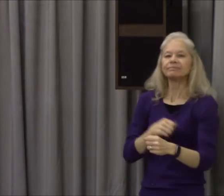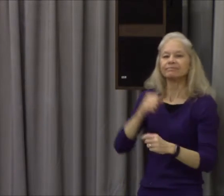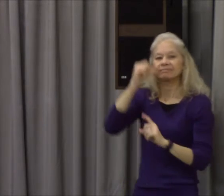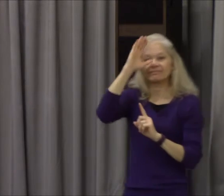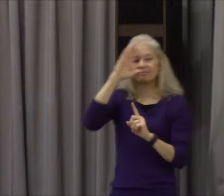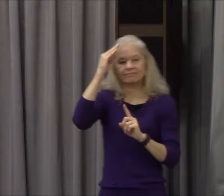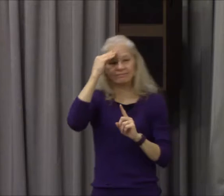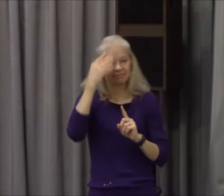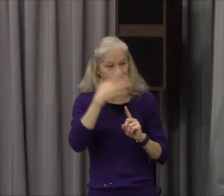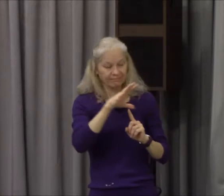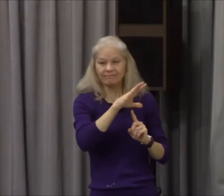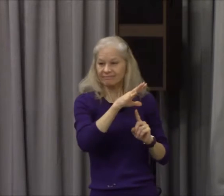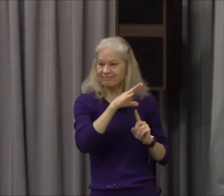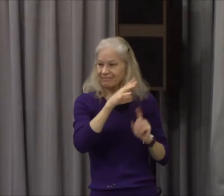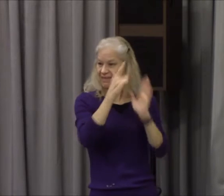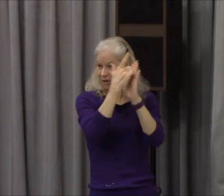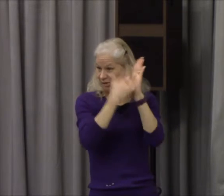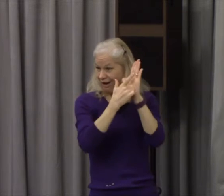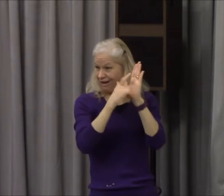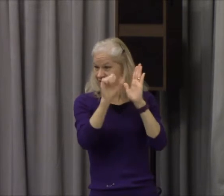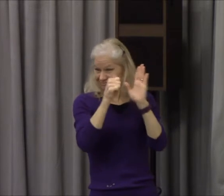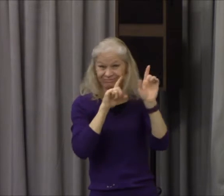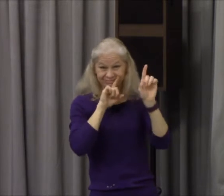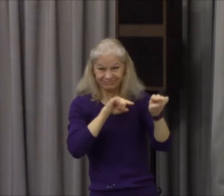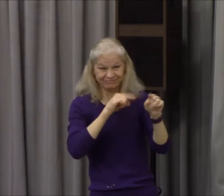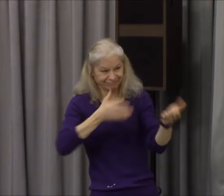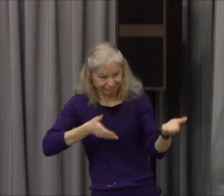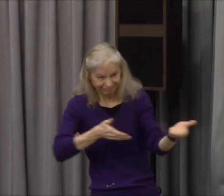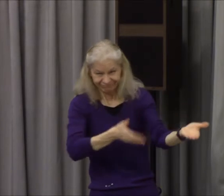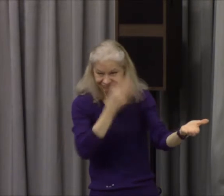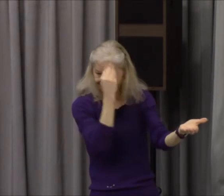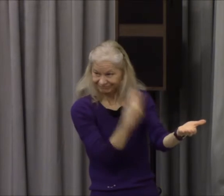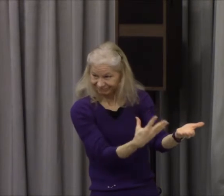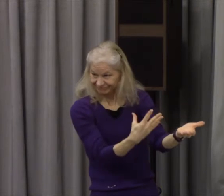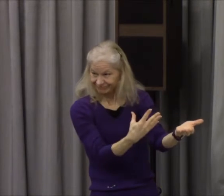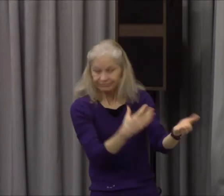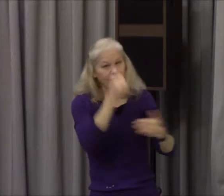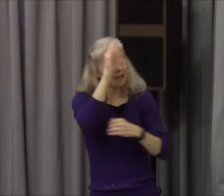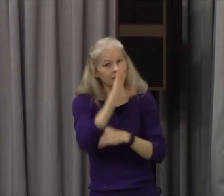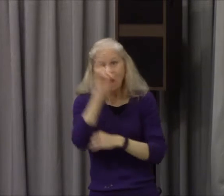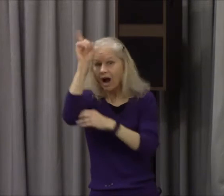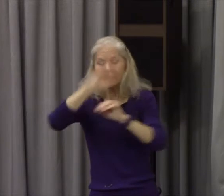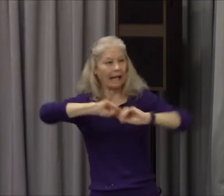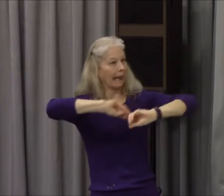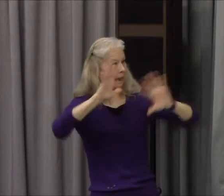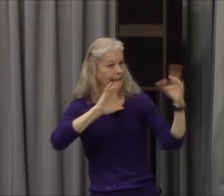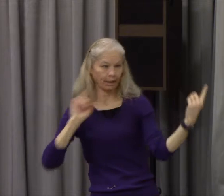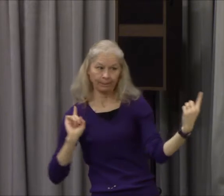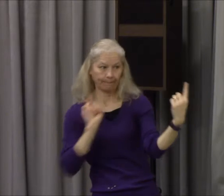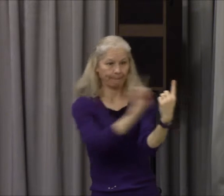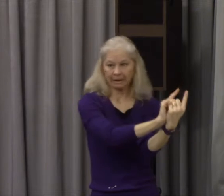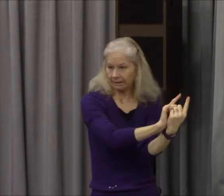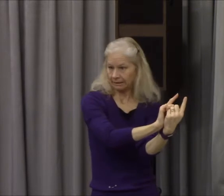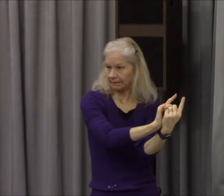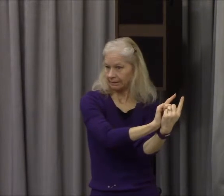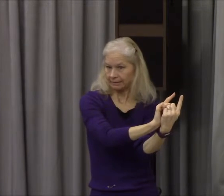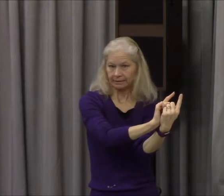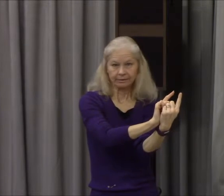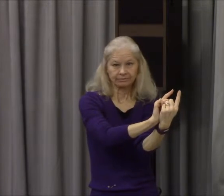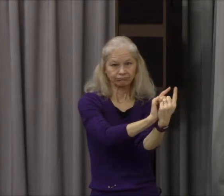God did with Moses too in a clear way. In Romans 30 11 we read Moses